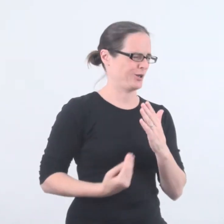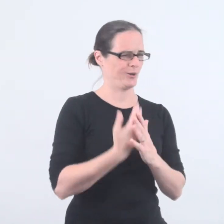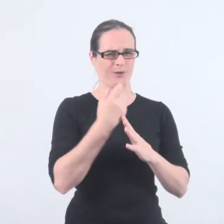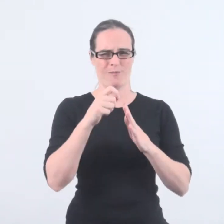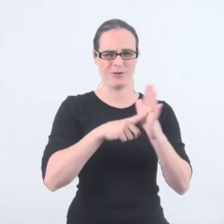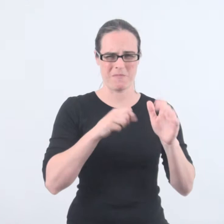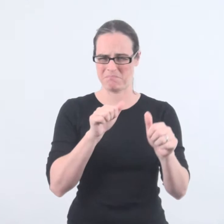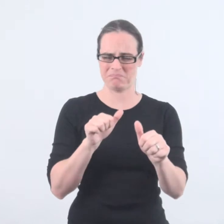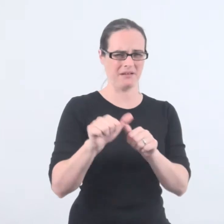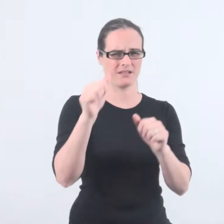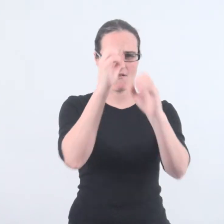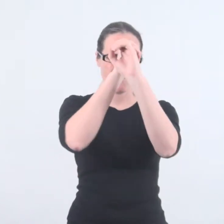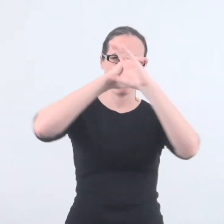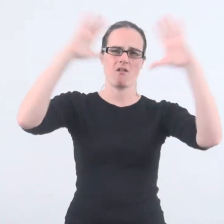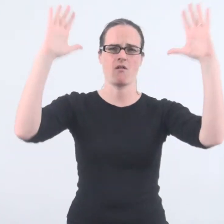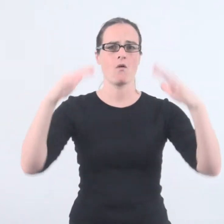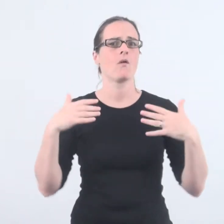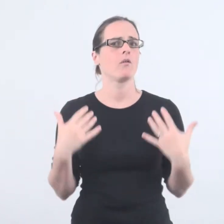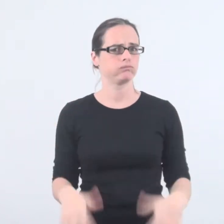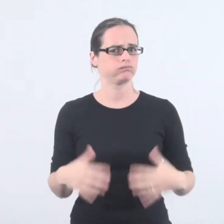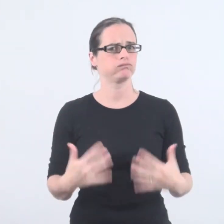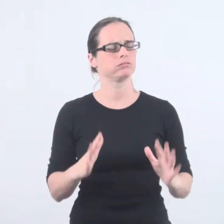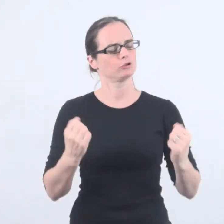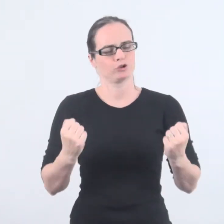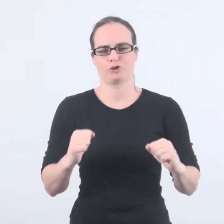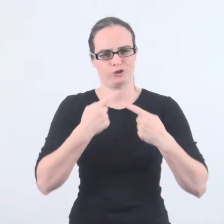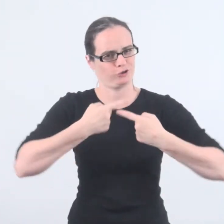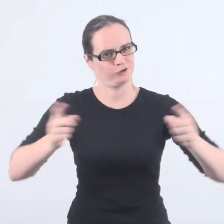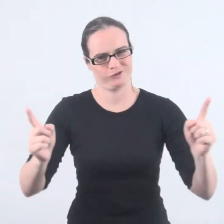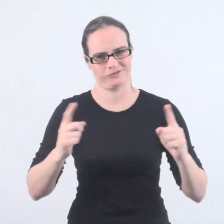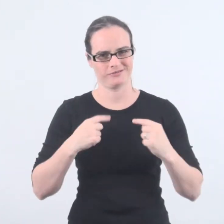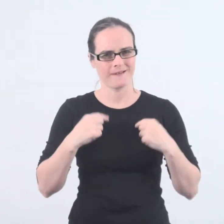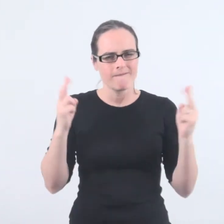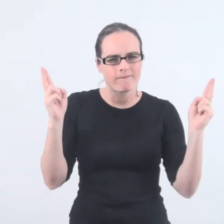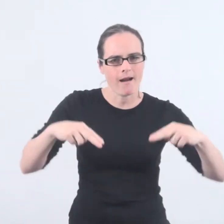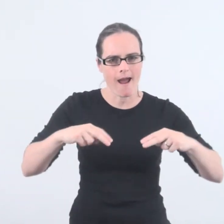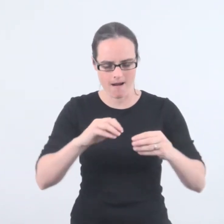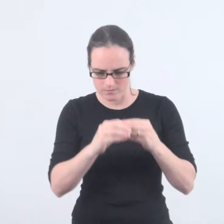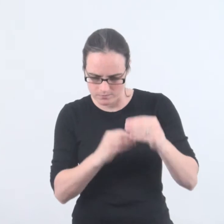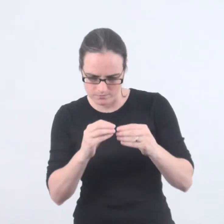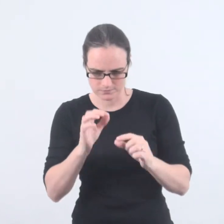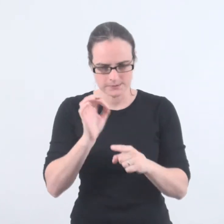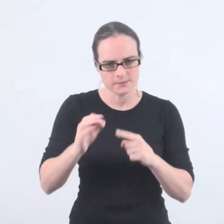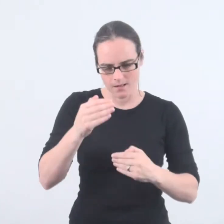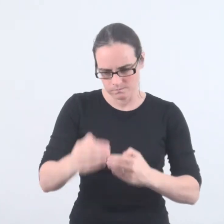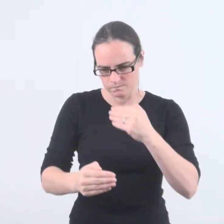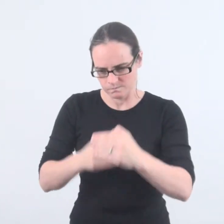projects coming in the near future, bigger and better than ever. But we can't make any announcements just yet, as we're still